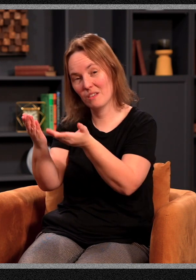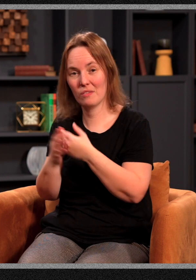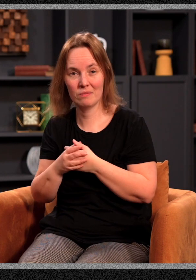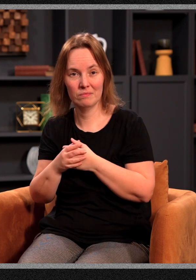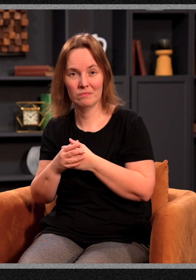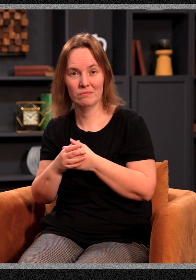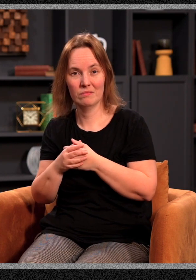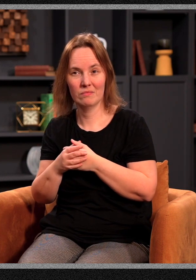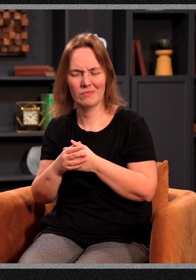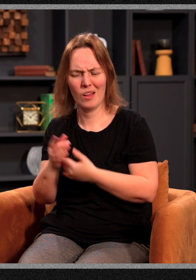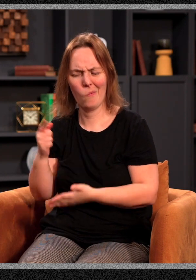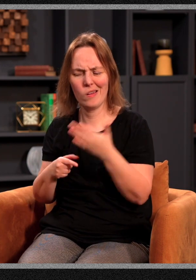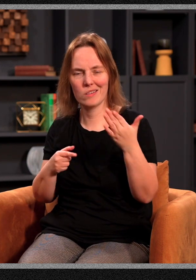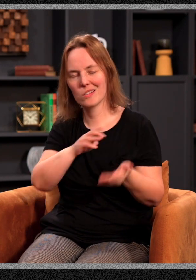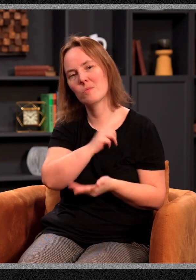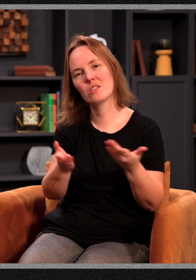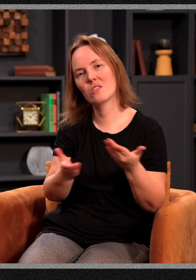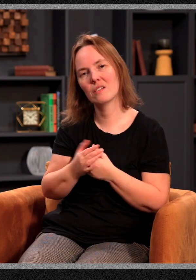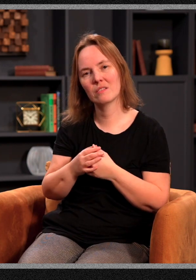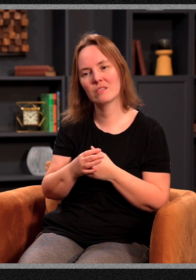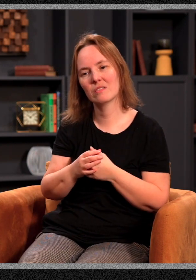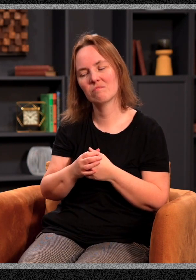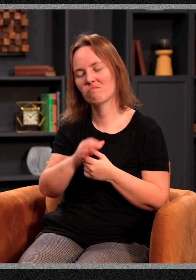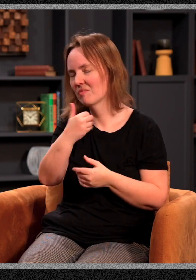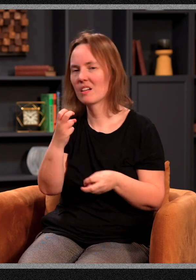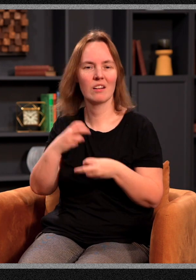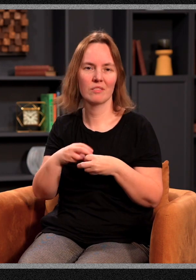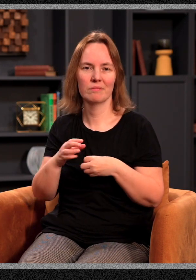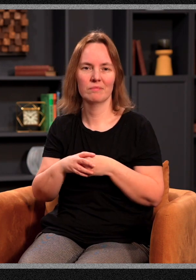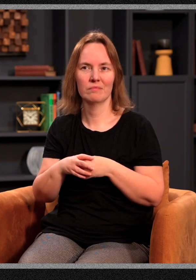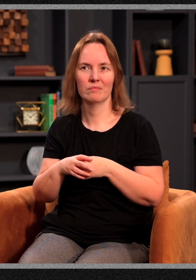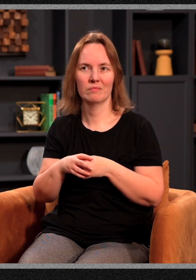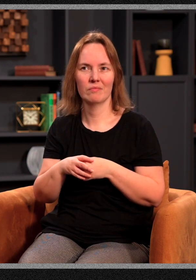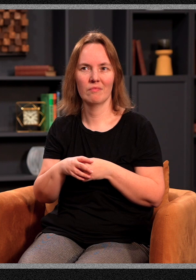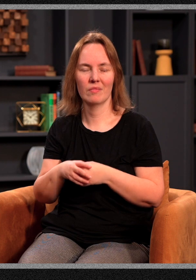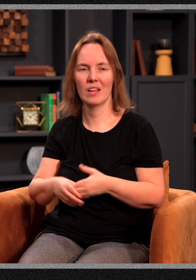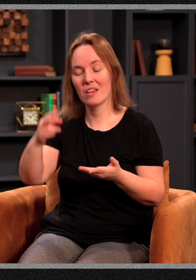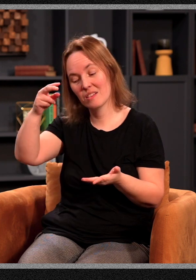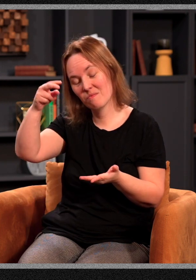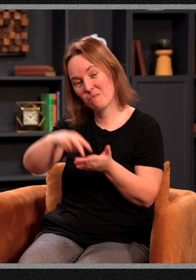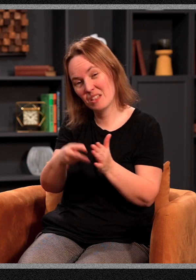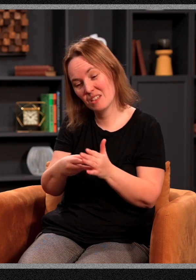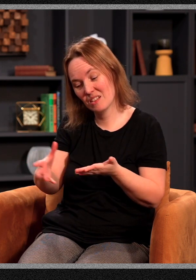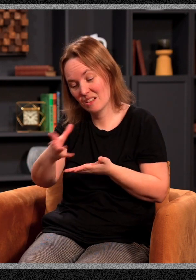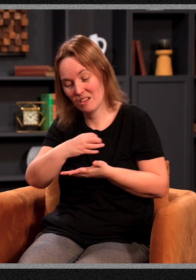give. What is ministry? It's not complicated. It just means to take what you have